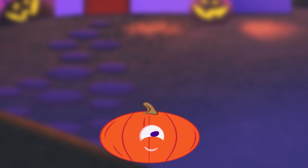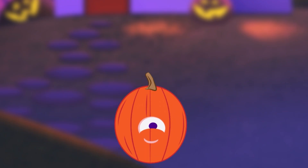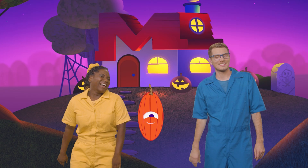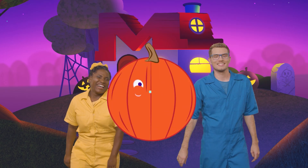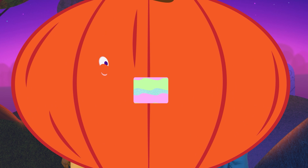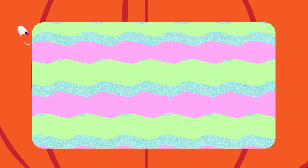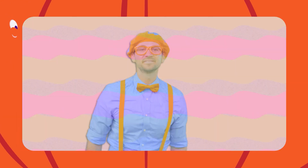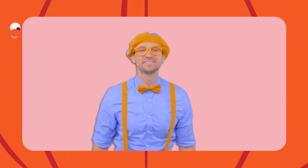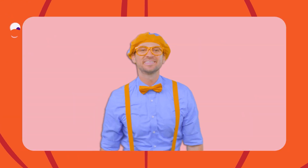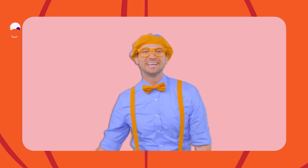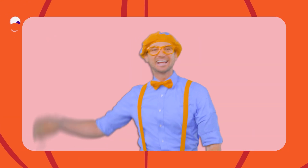Thanks, Blippi!